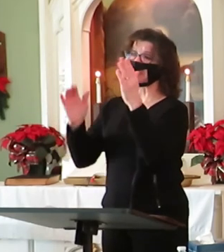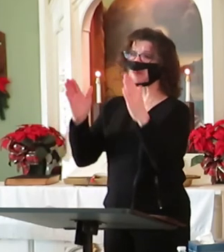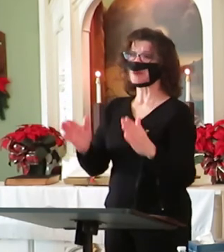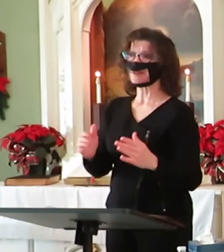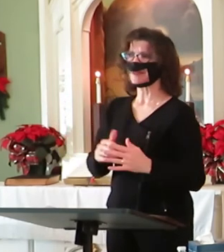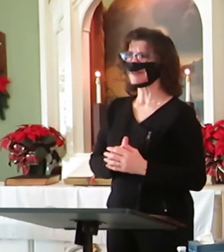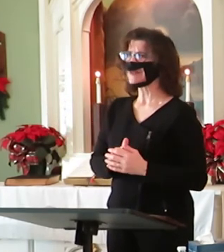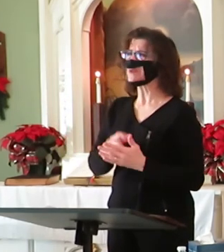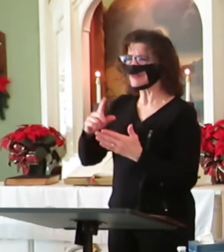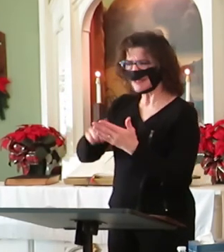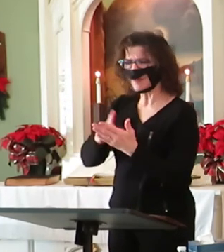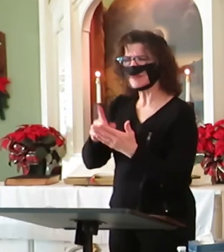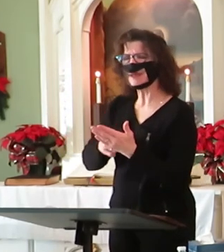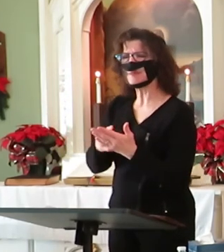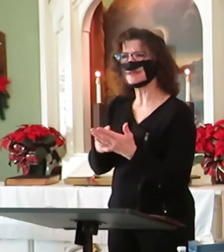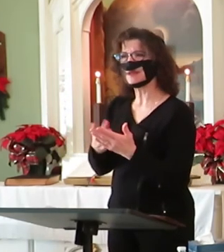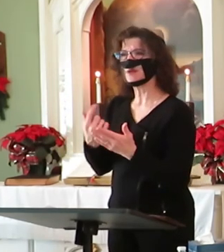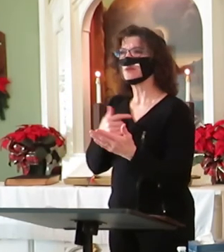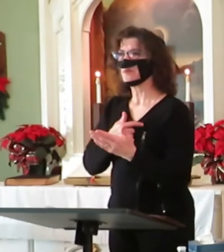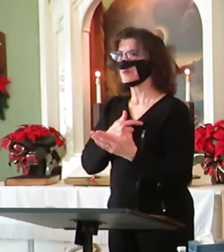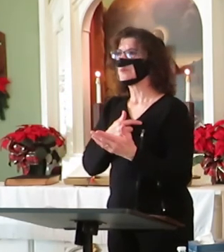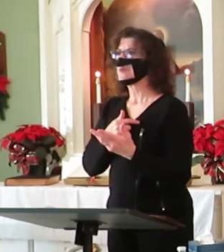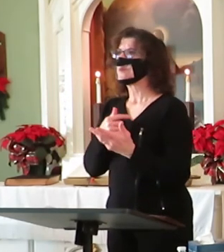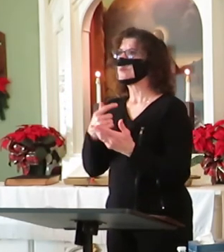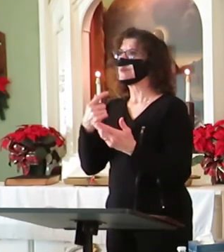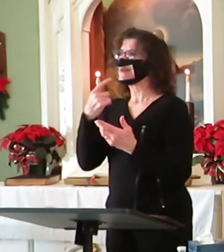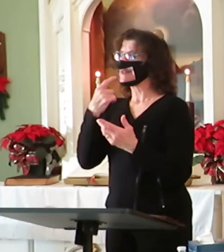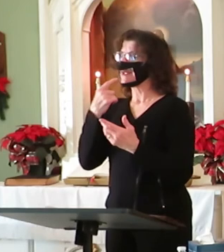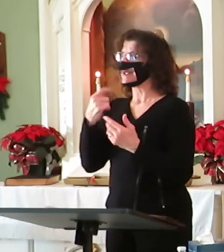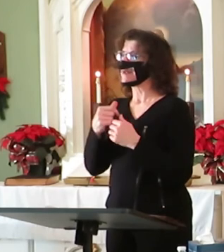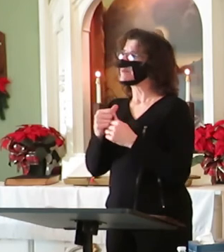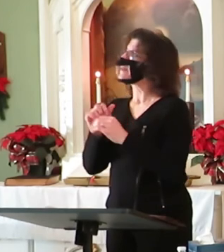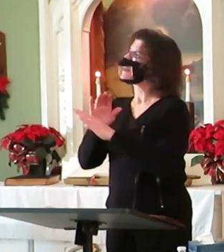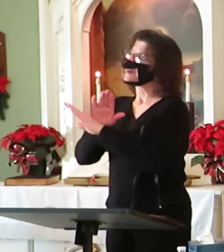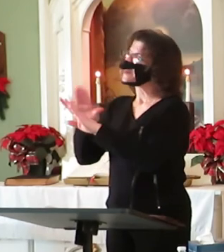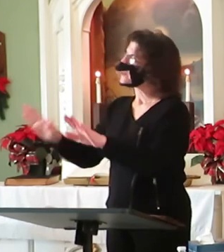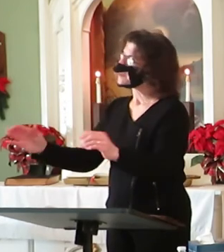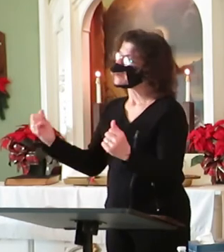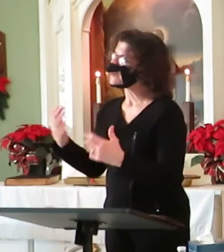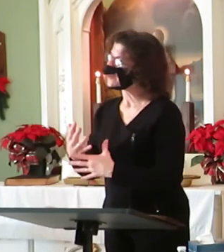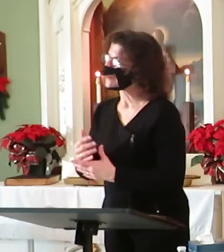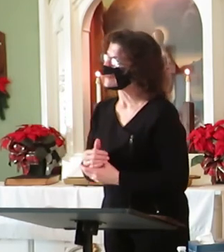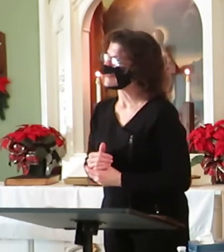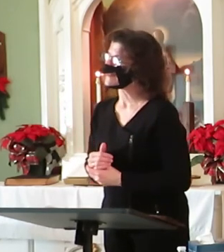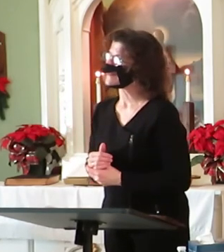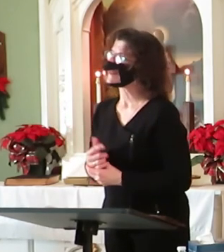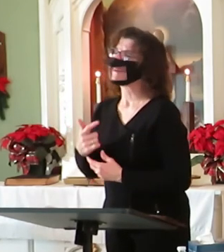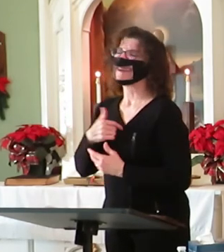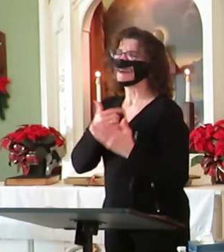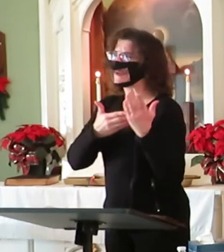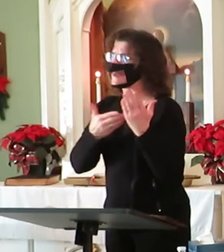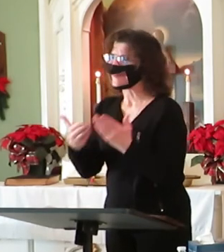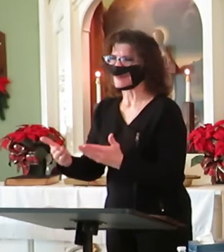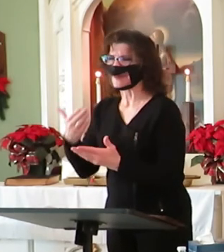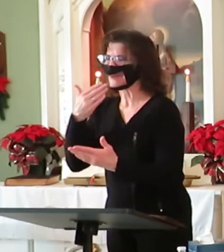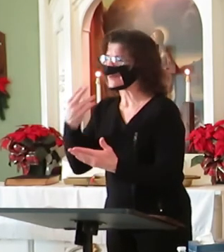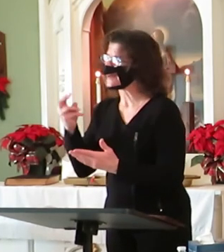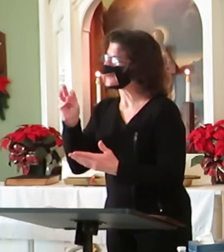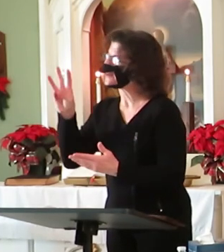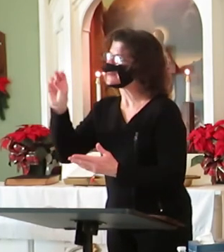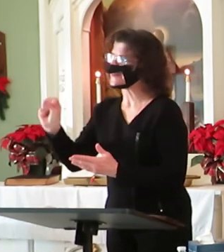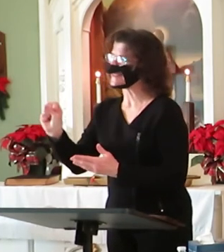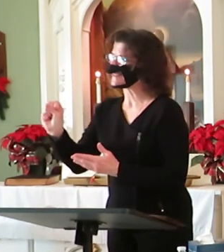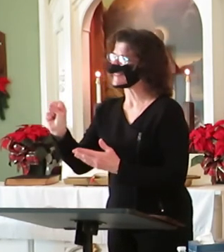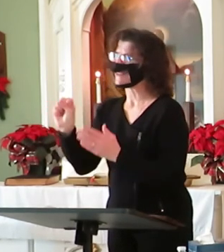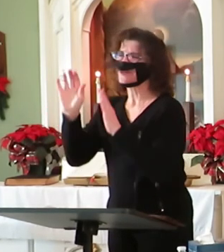we can say to one to whom we have been led? Be not afraid, for I bring you good news of great joy.